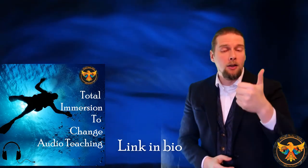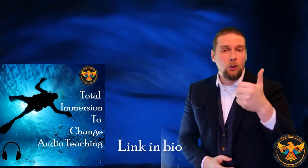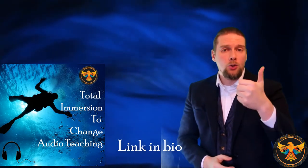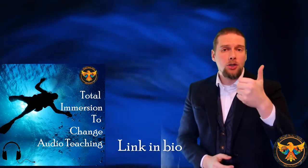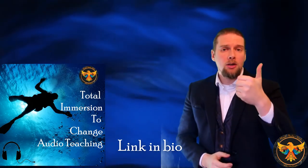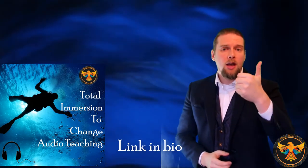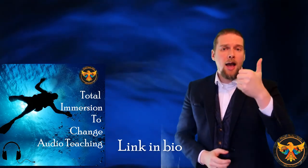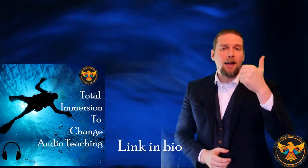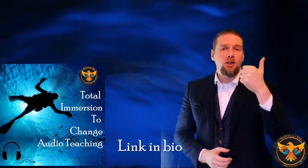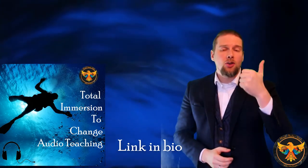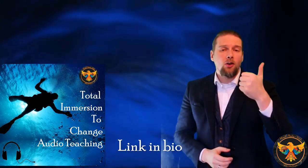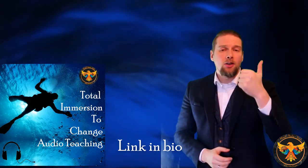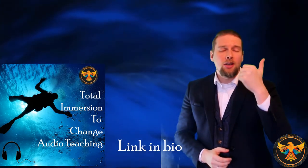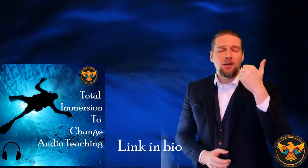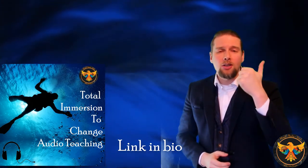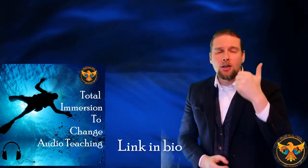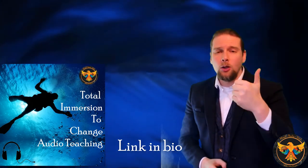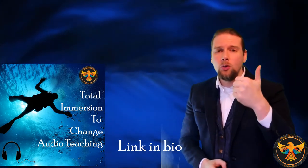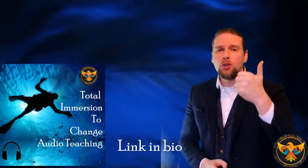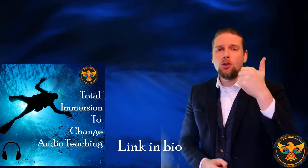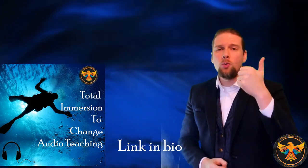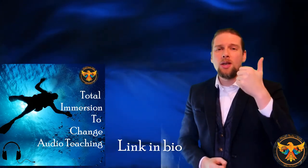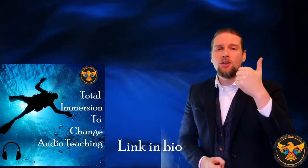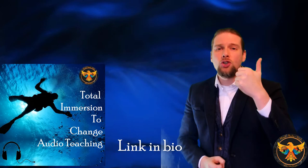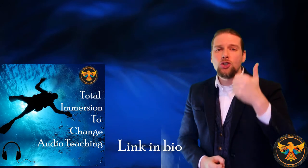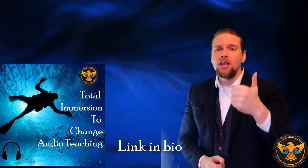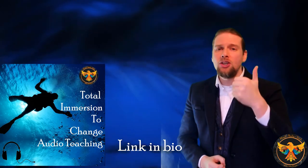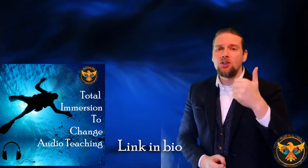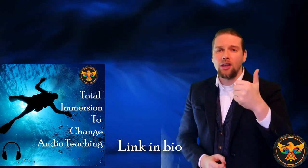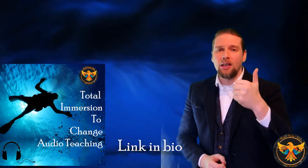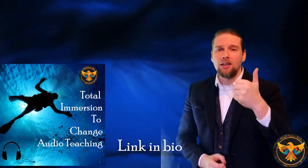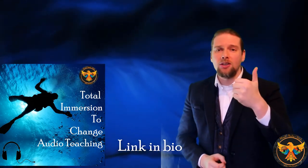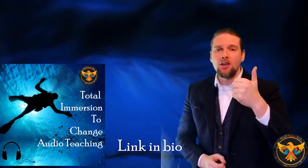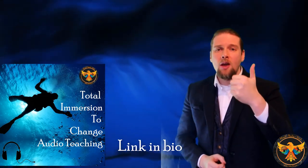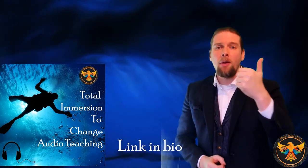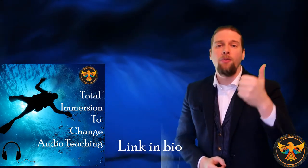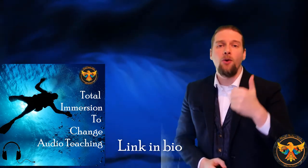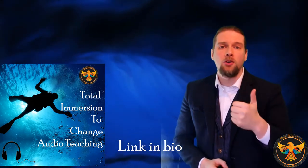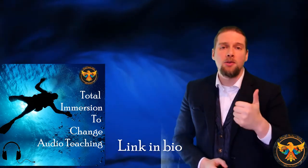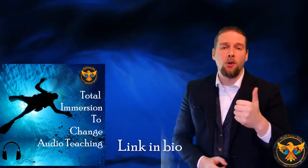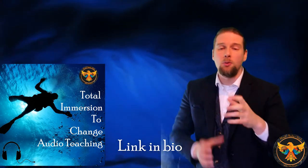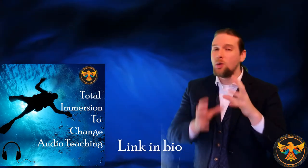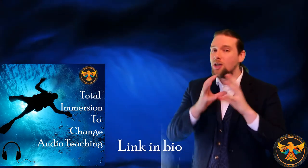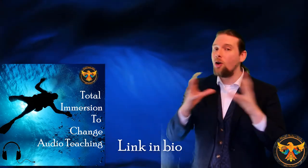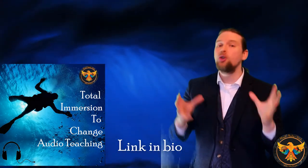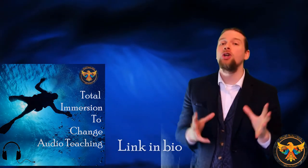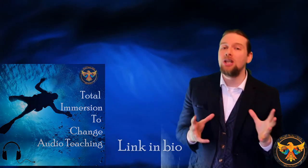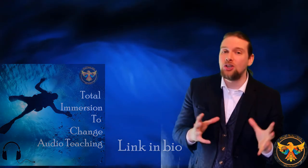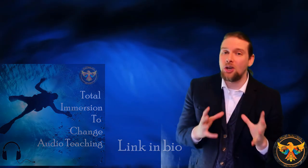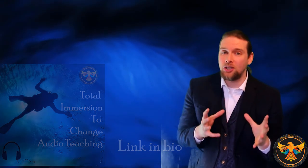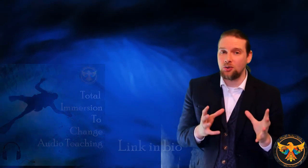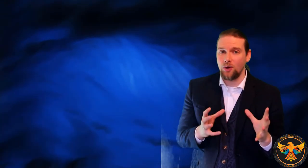delusion. And it's a delusion that we can change things by focusing on them. You cannot change history.